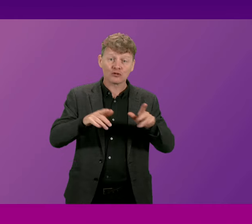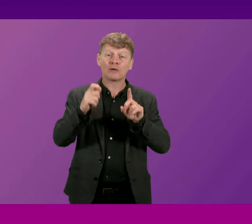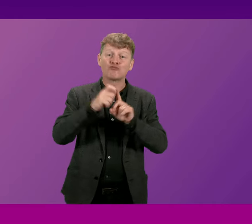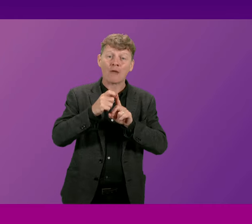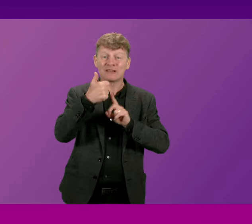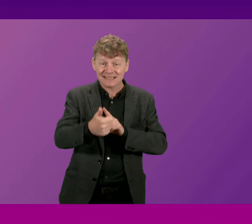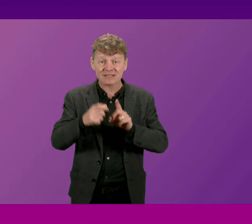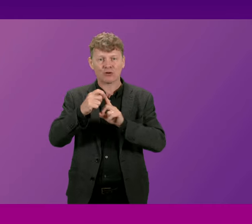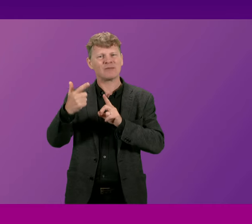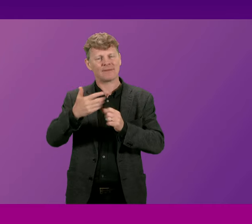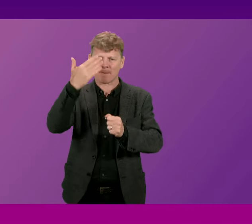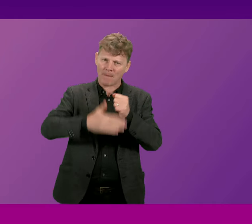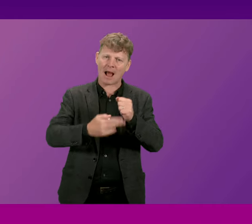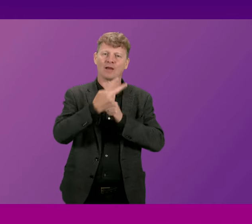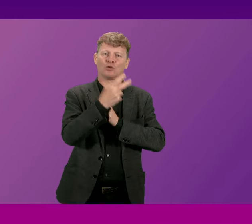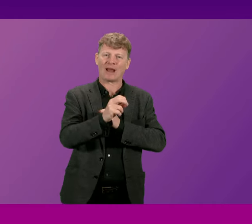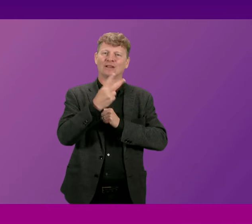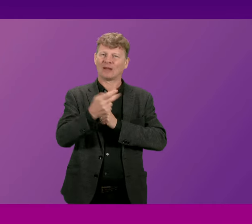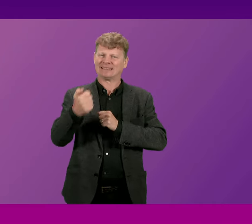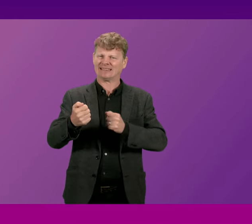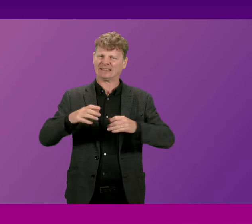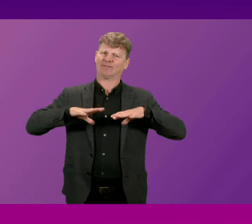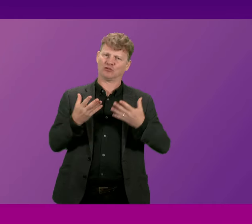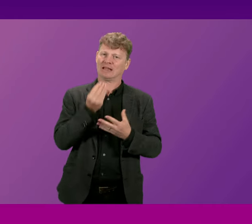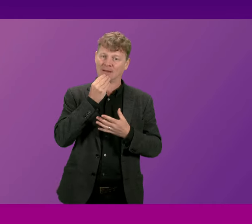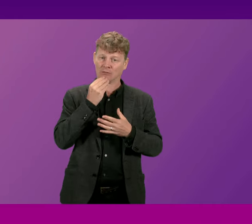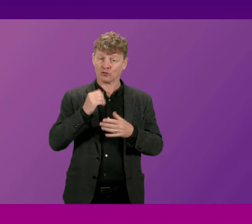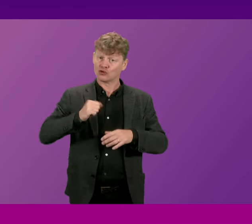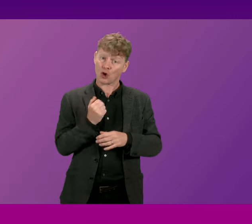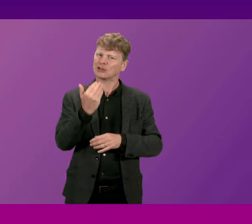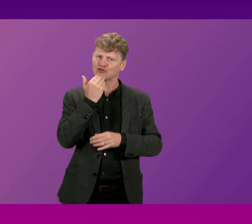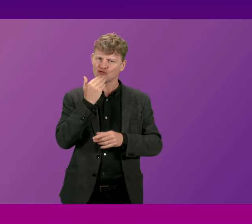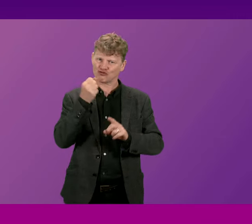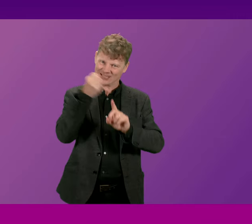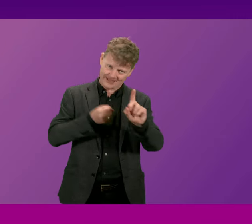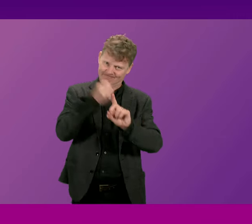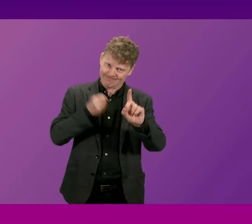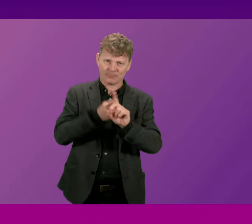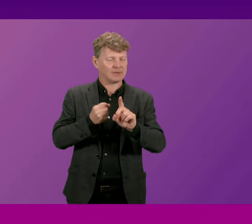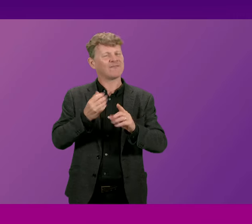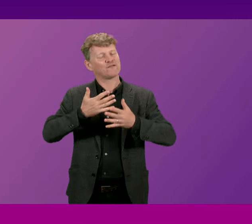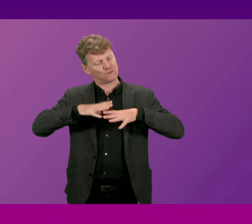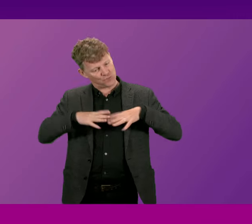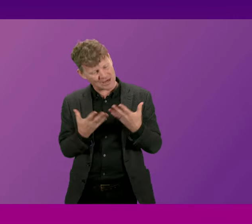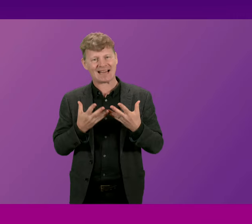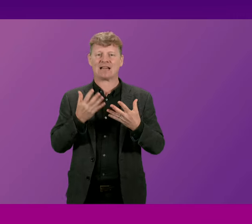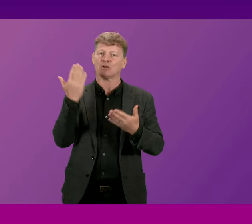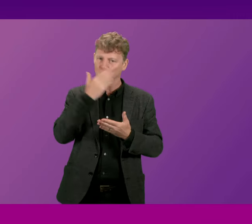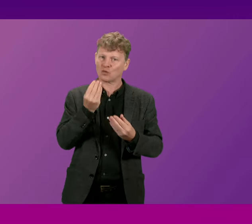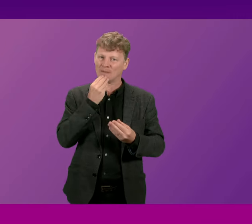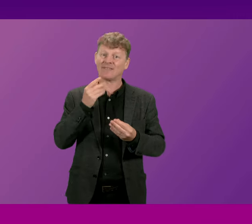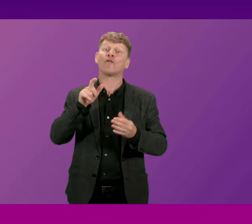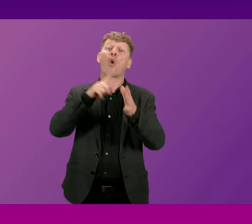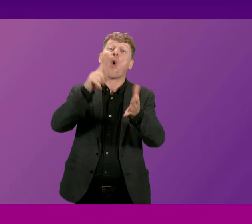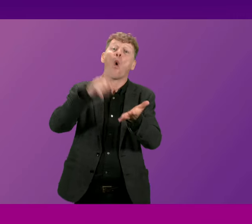by 2026 the Scottish Greens champion free school meals for all because we know that